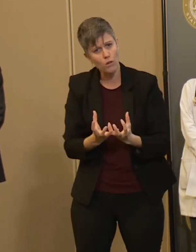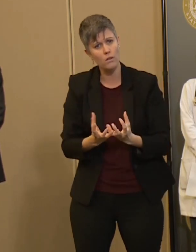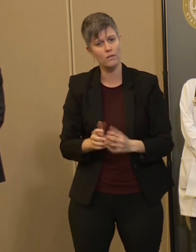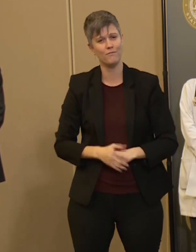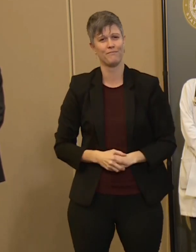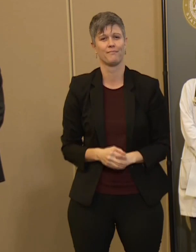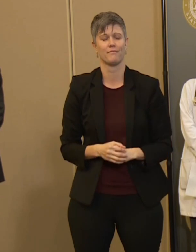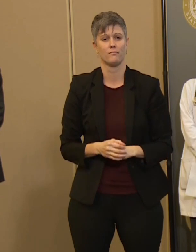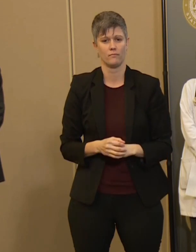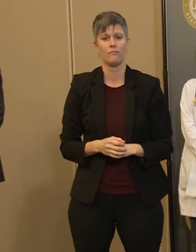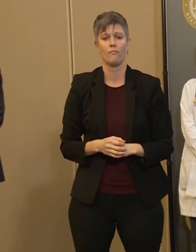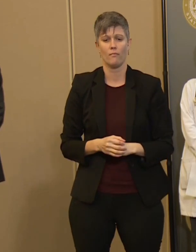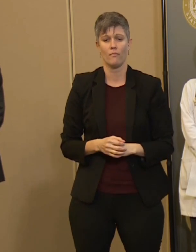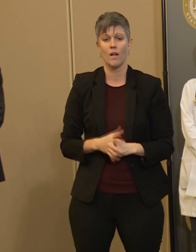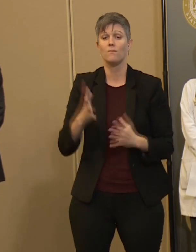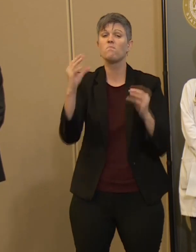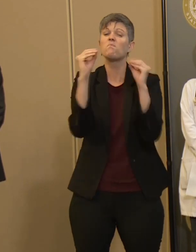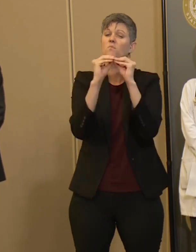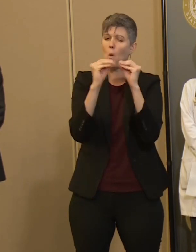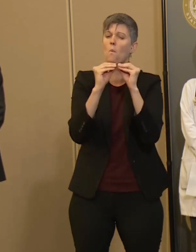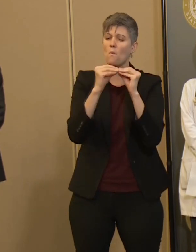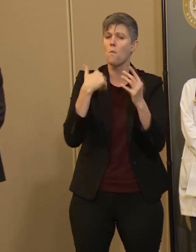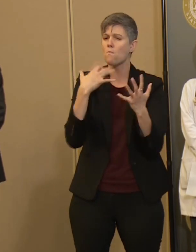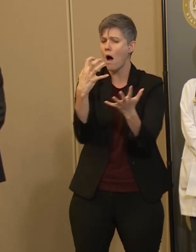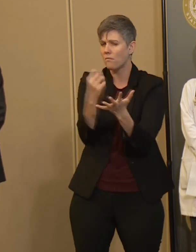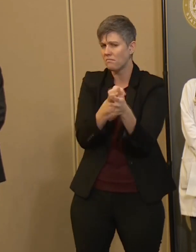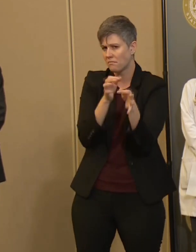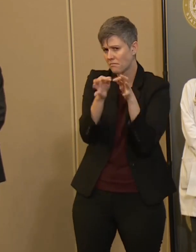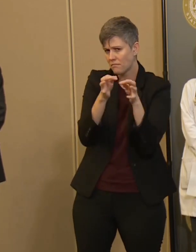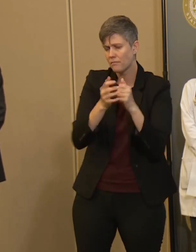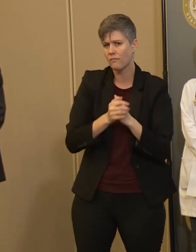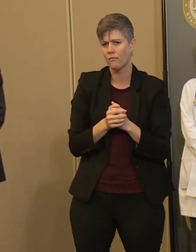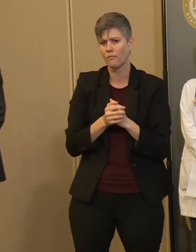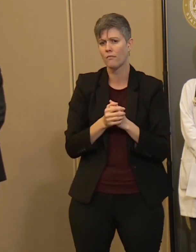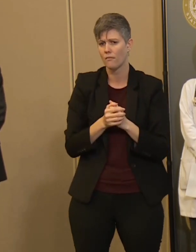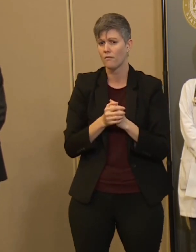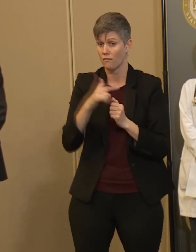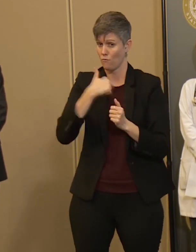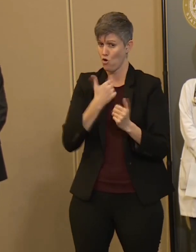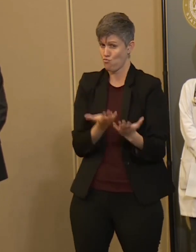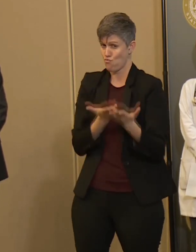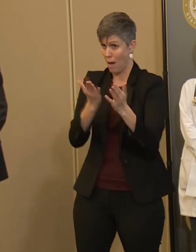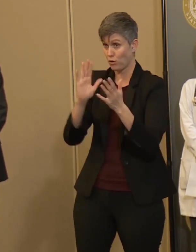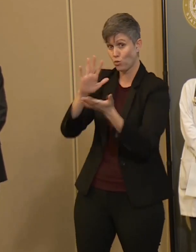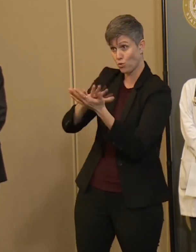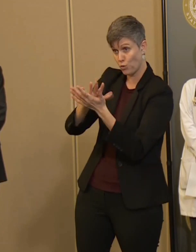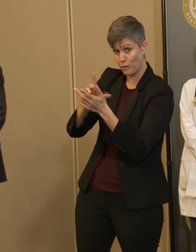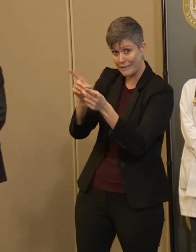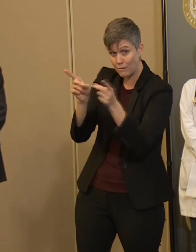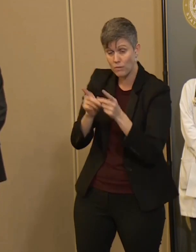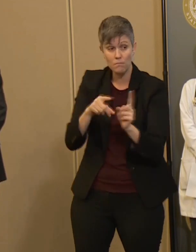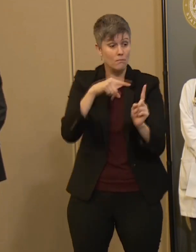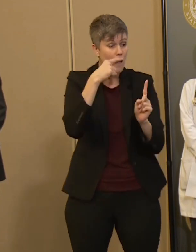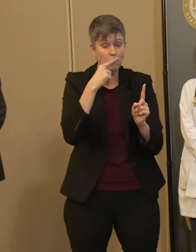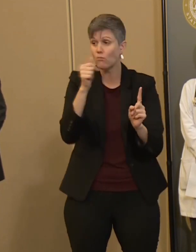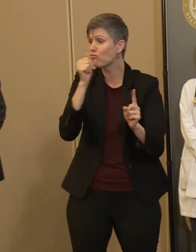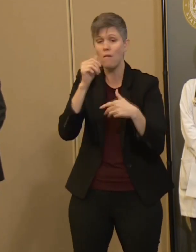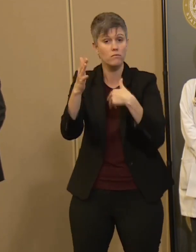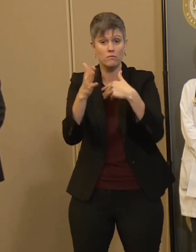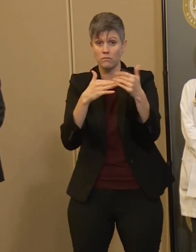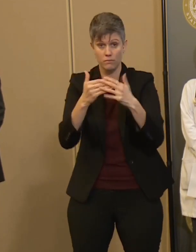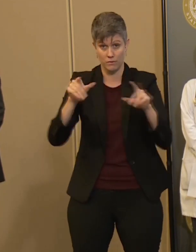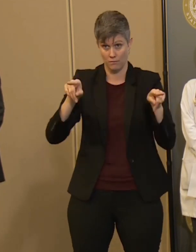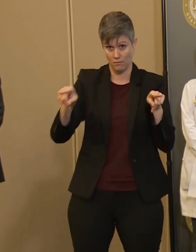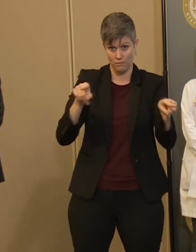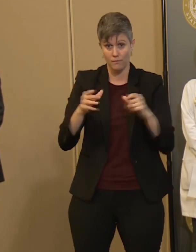Further, I've recommended to school districts, private and public schools, that they